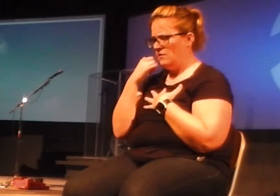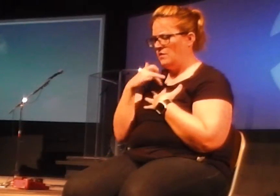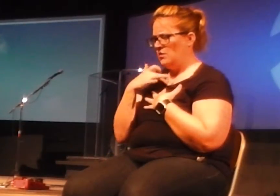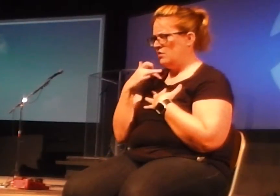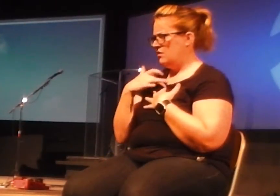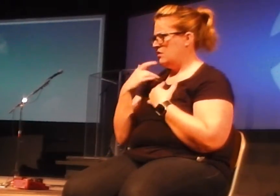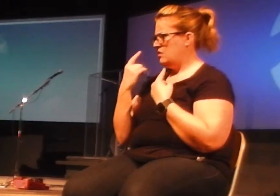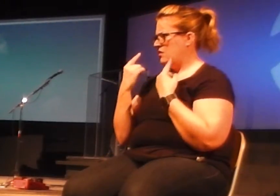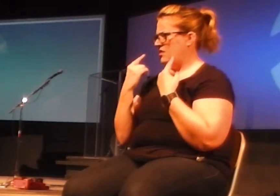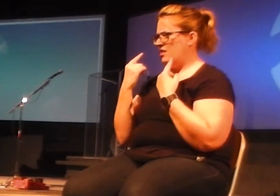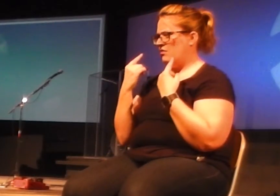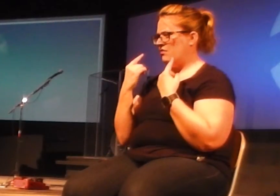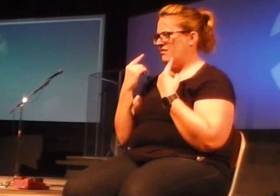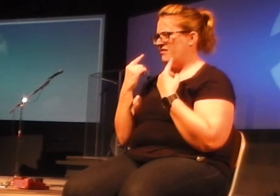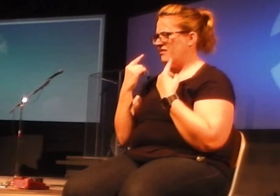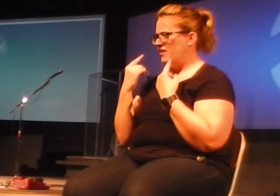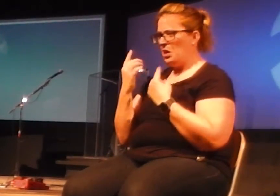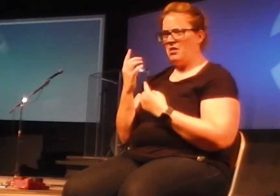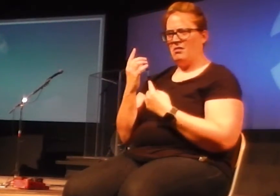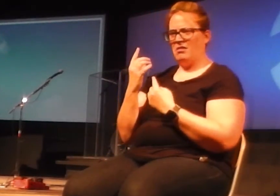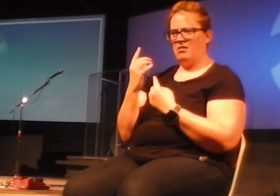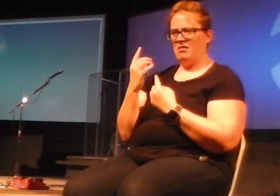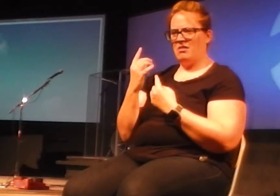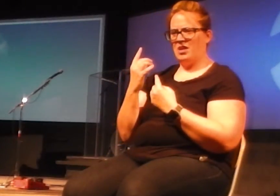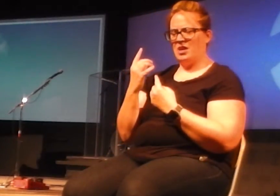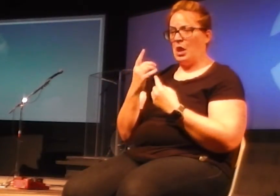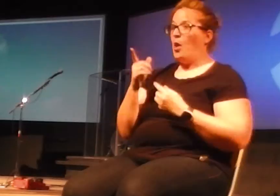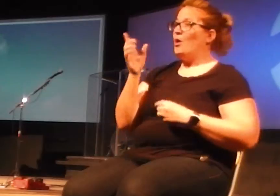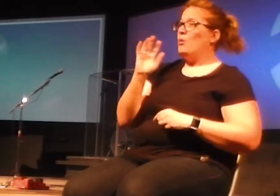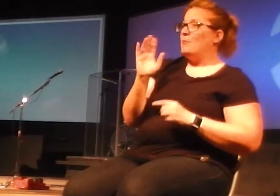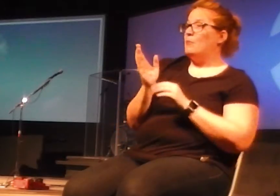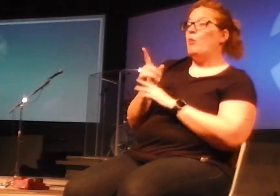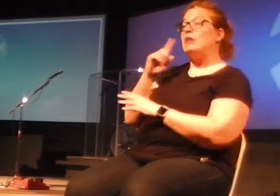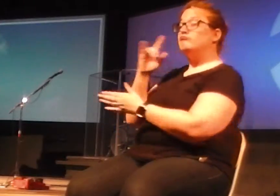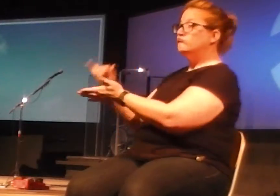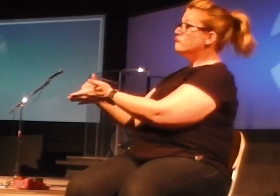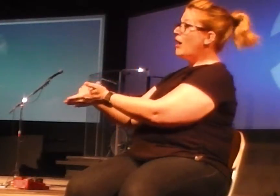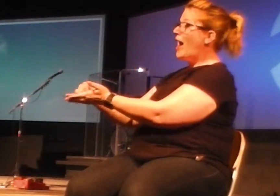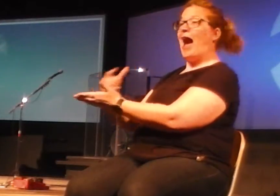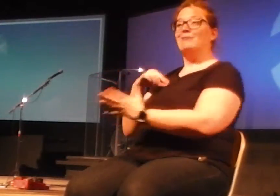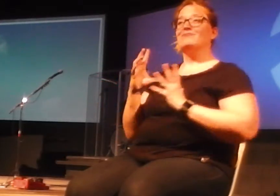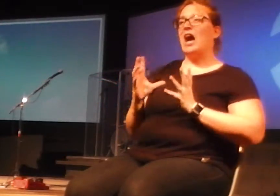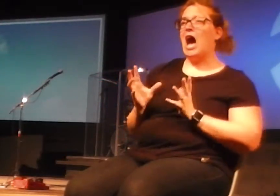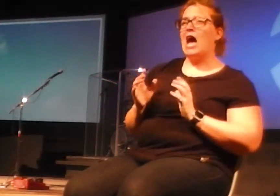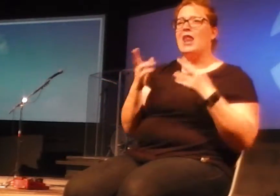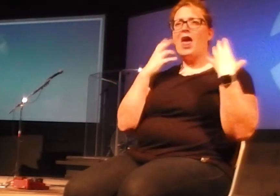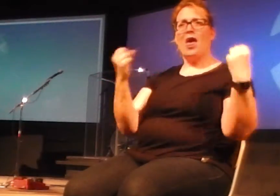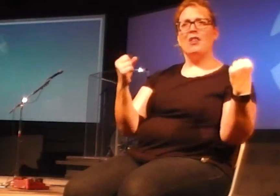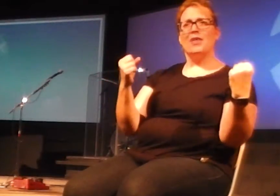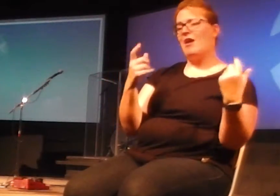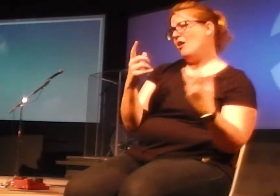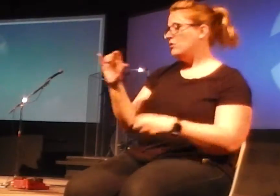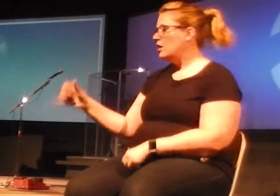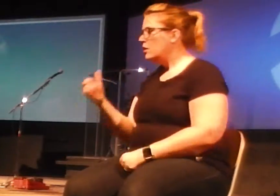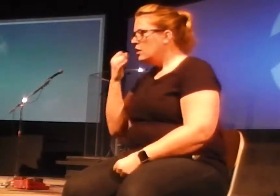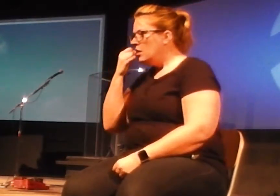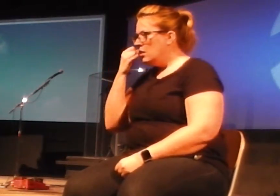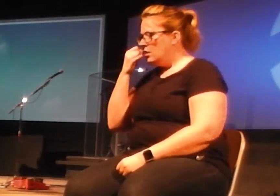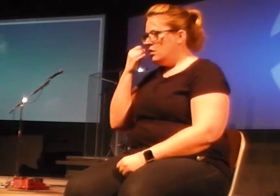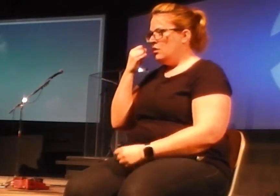yourself, I am never going to be the guy who answered this phone a few minutes ago again. That guy is gone. The person who picked up that phone and answered